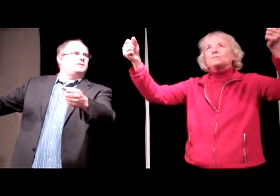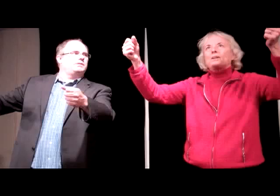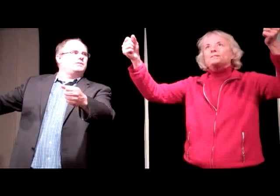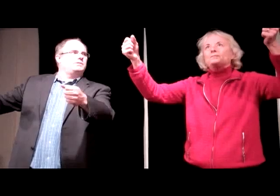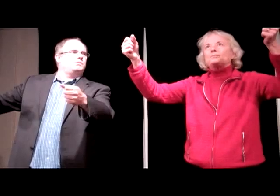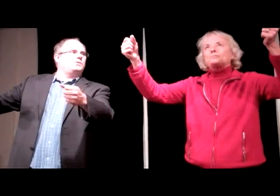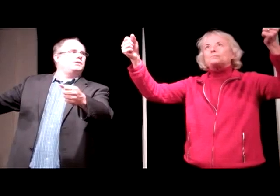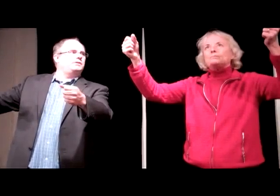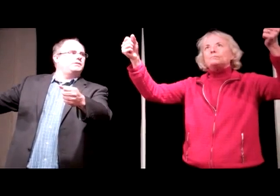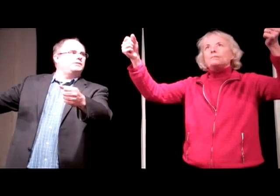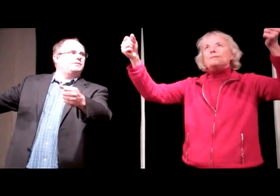One.